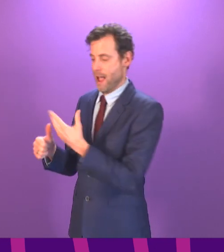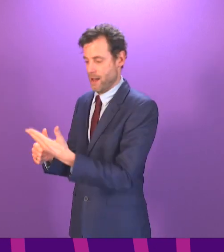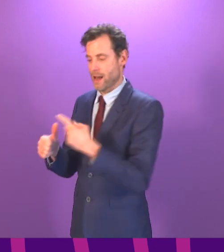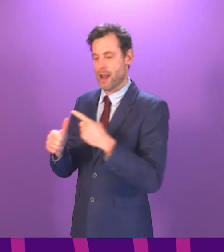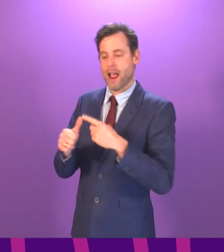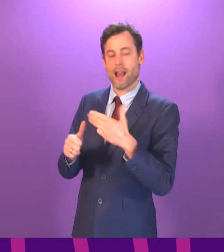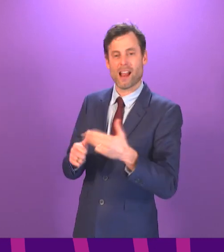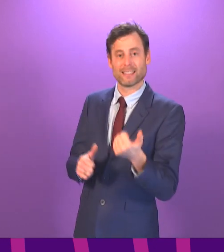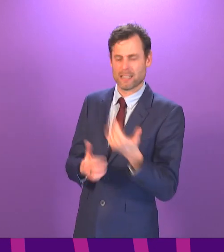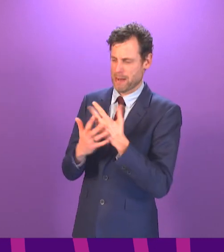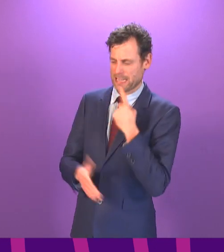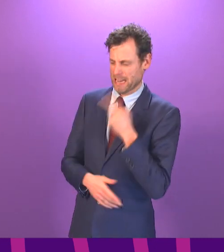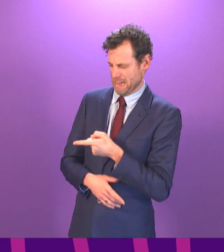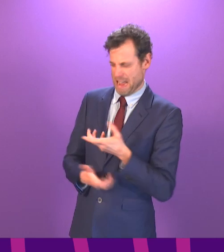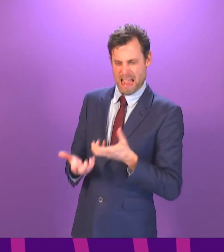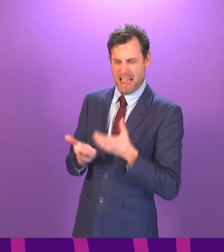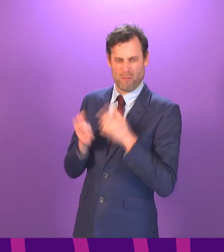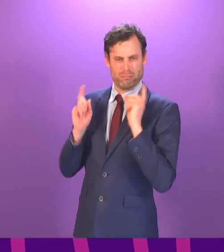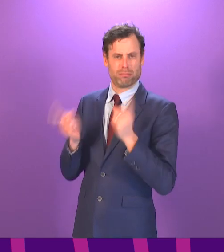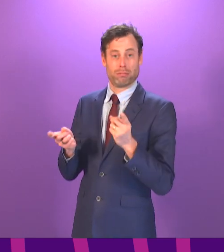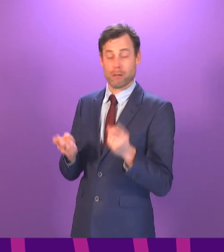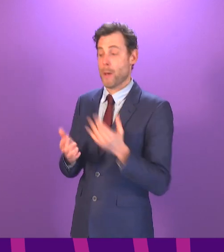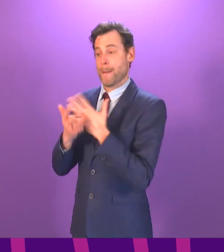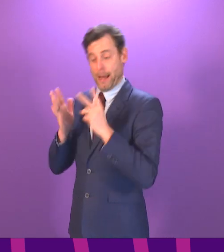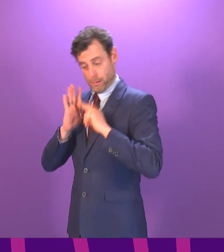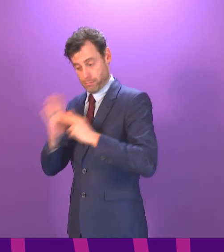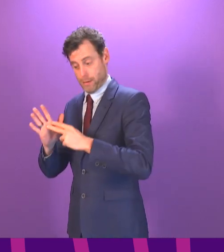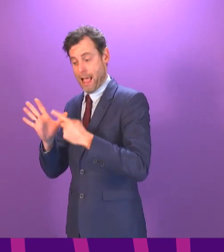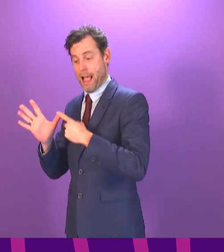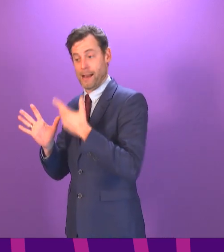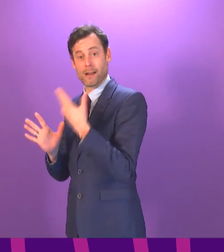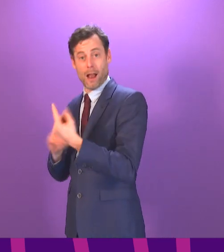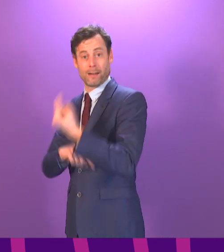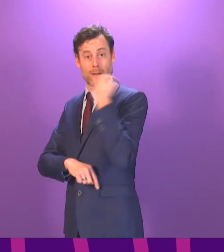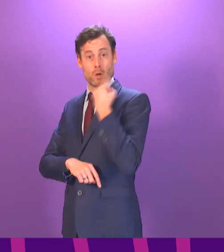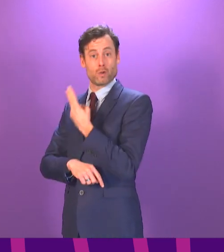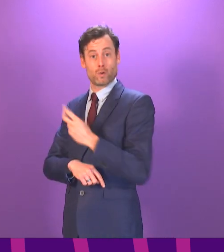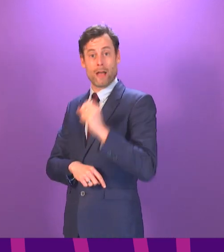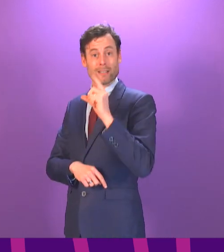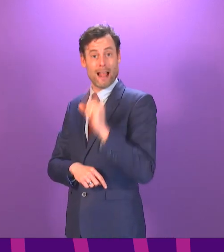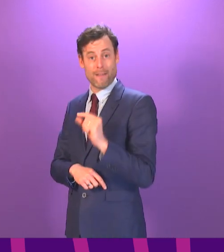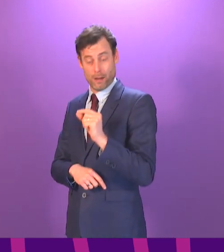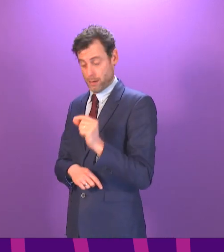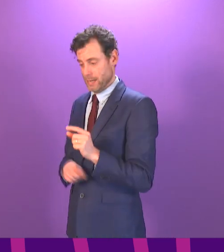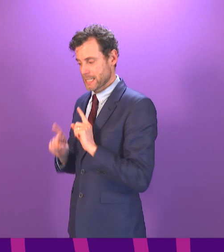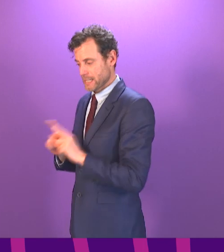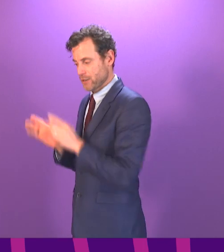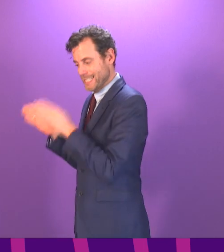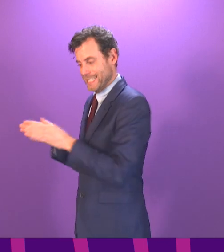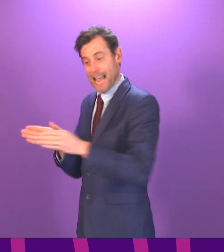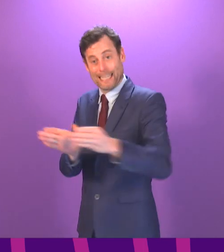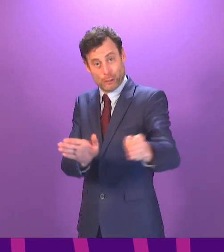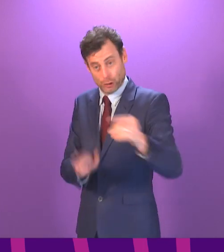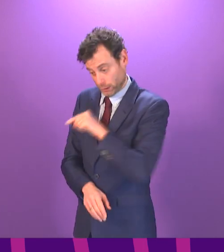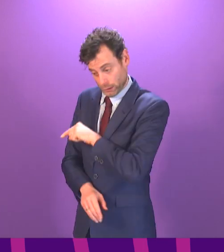and of the 11 sections of road under the A9 programme which started in 2011. Only one has been completed so far with only one other